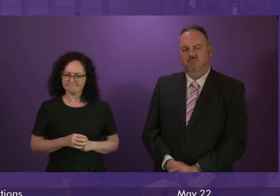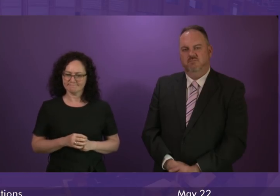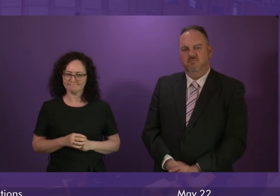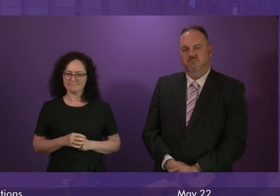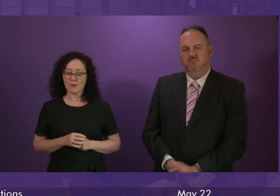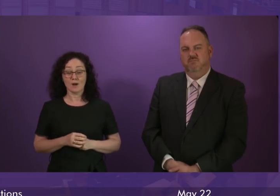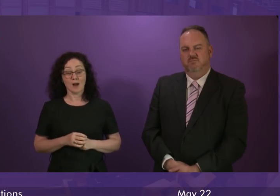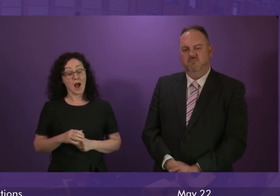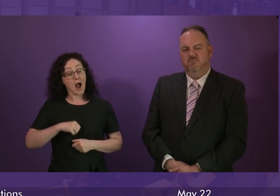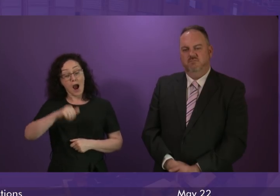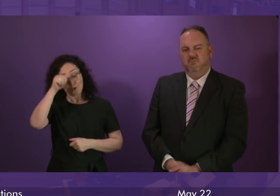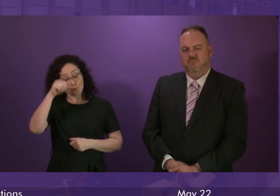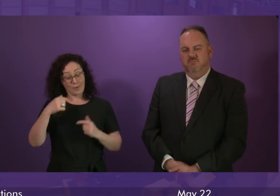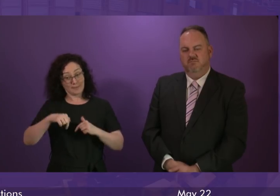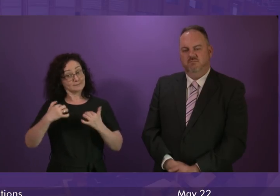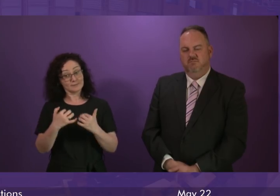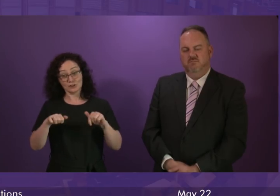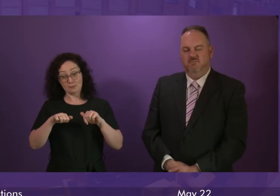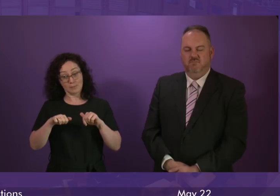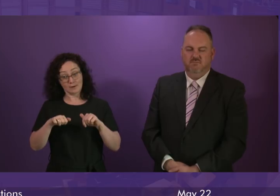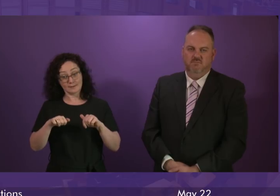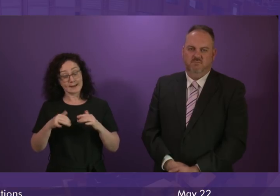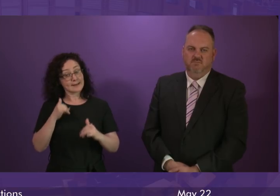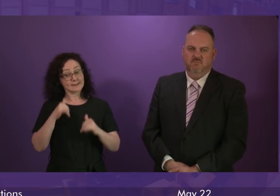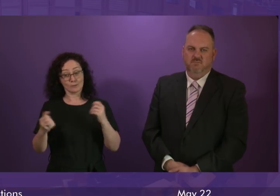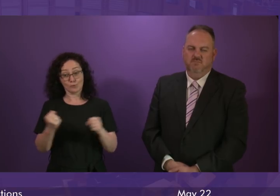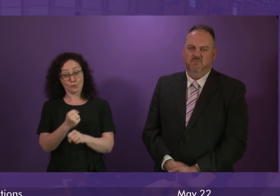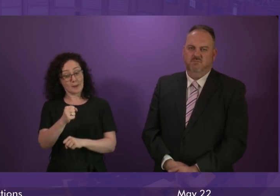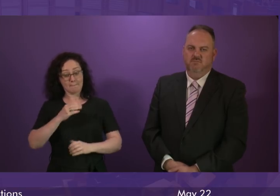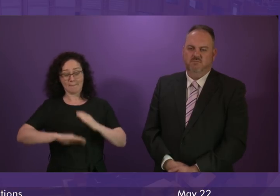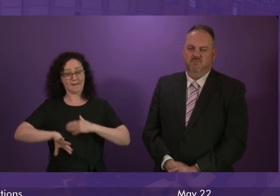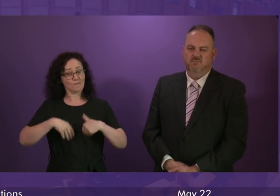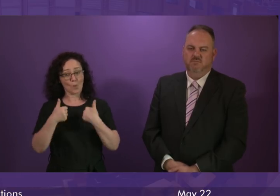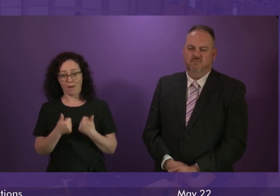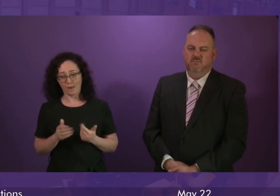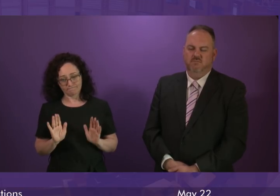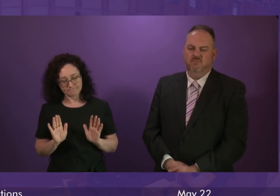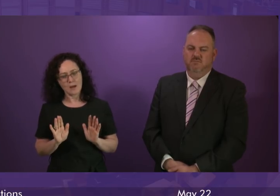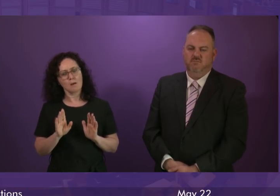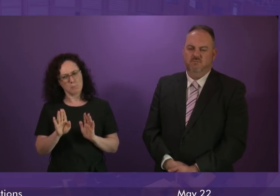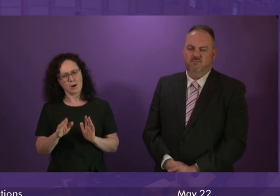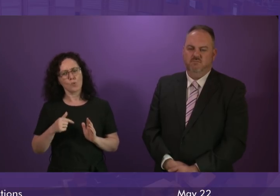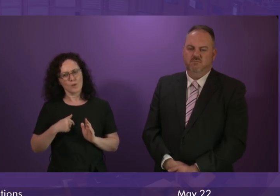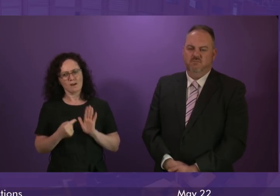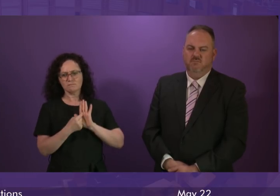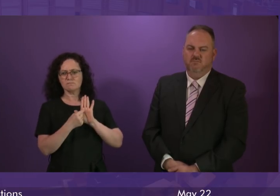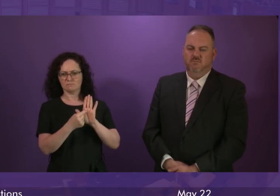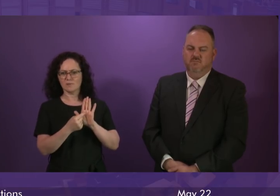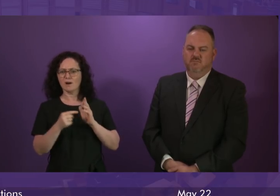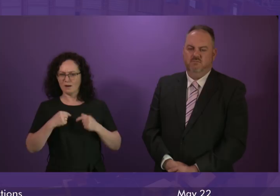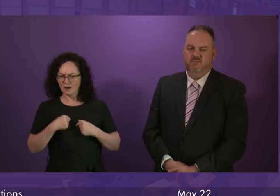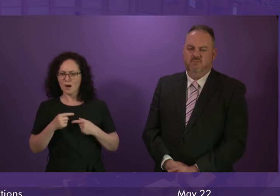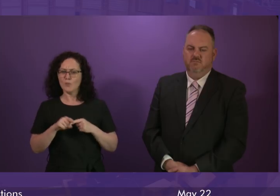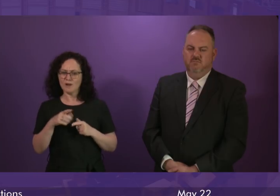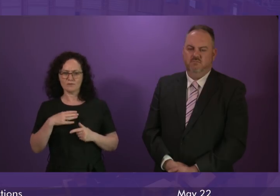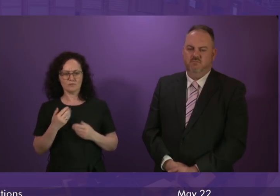chamber live up to that on all occasions but all of us should try harder to do so because our democracy and the people we serve deserve